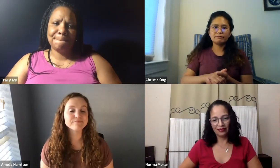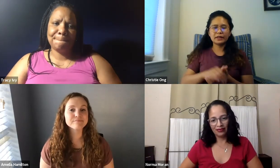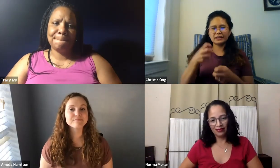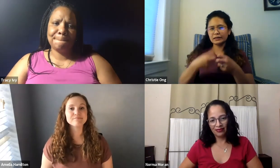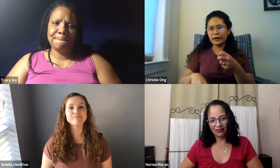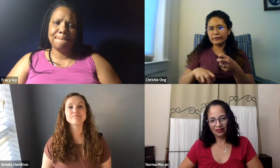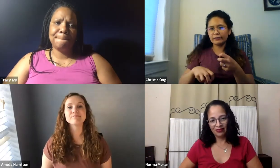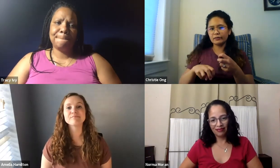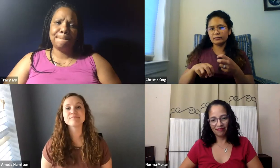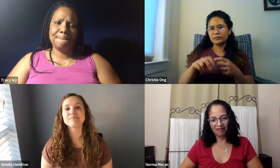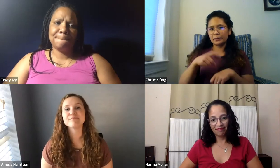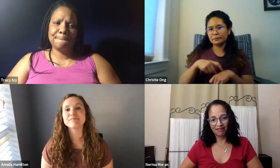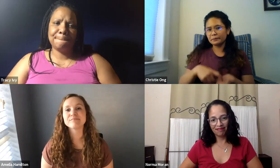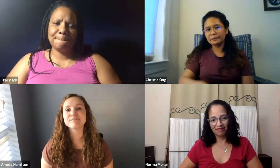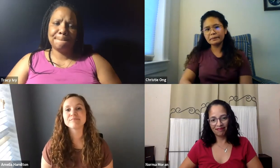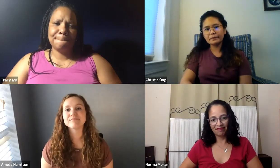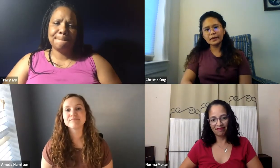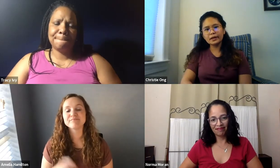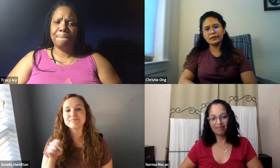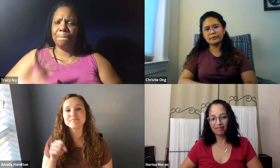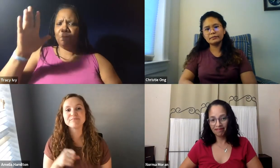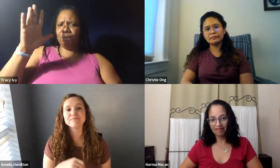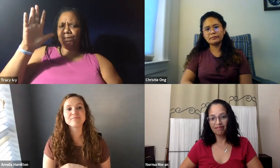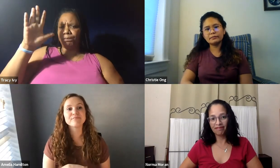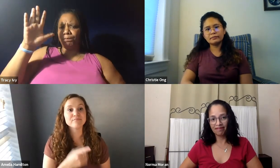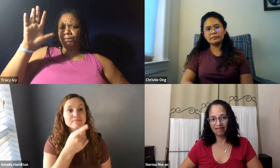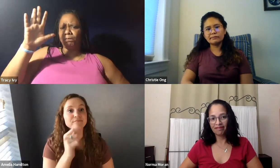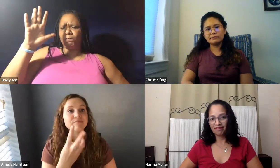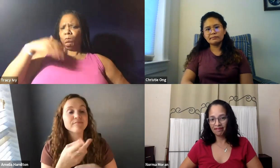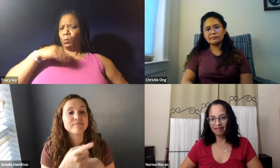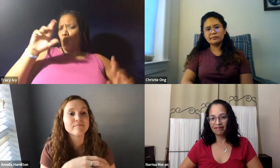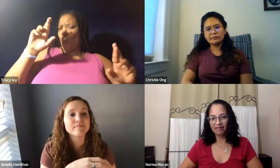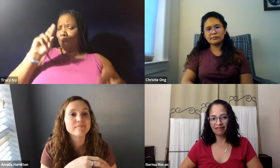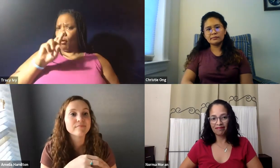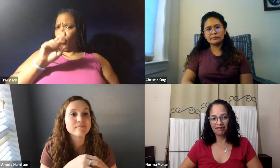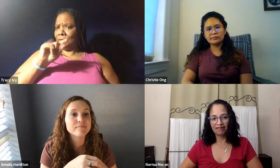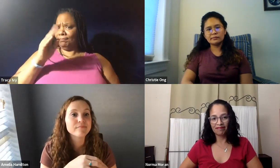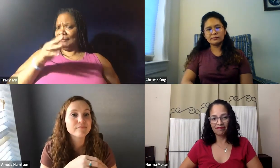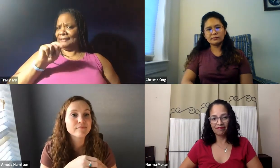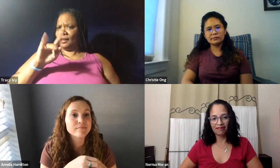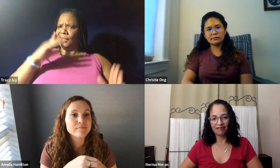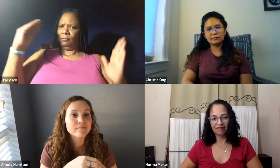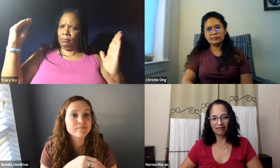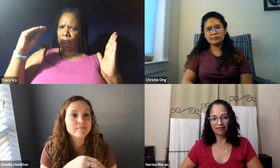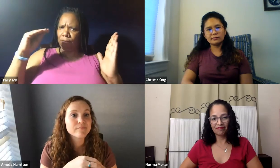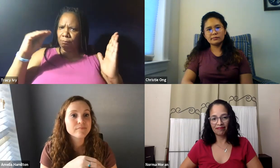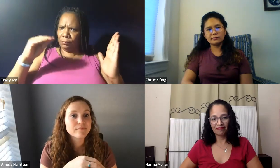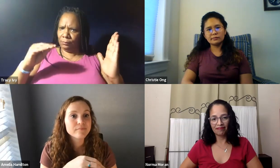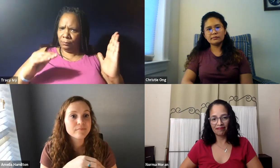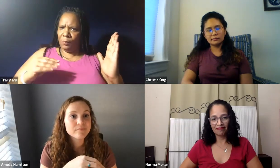or in a completely online class. But I do recognize it's a tough time. This is Tracy. I hope